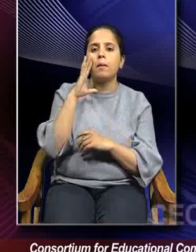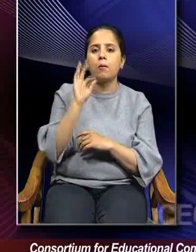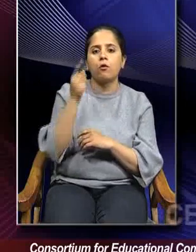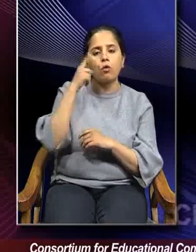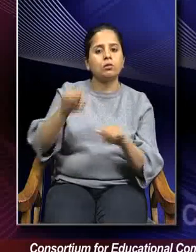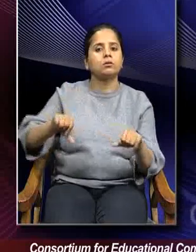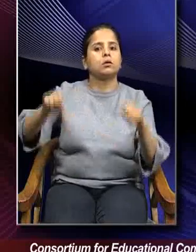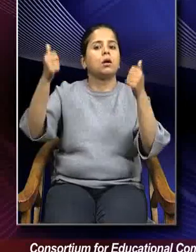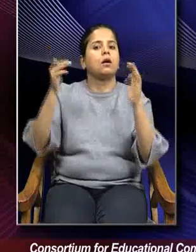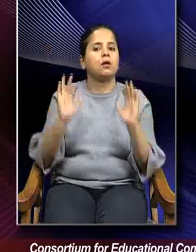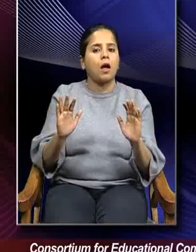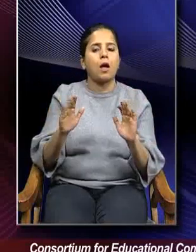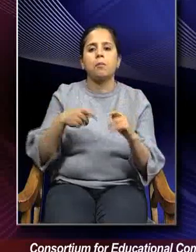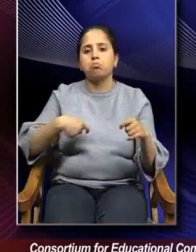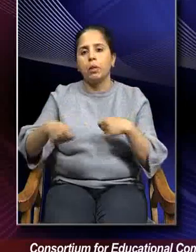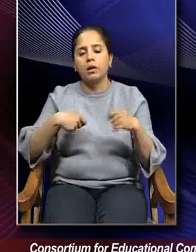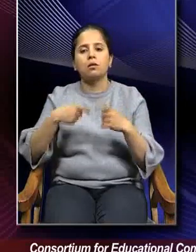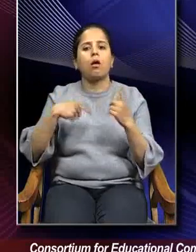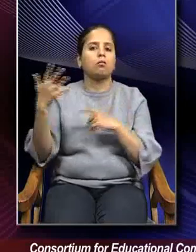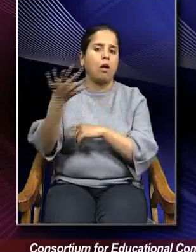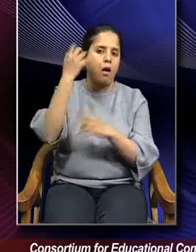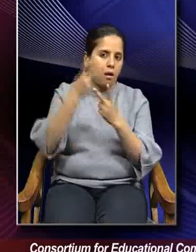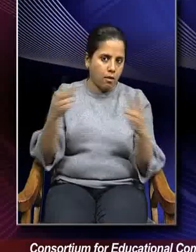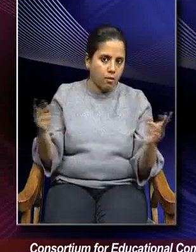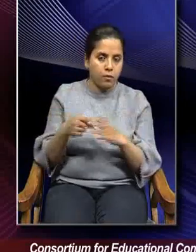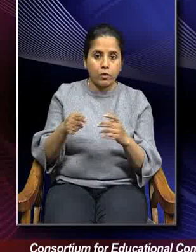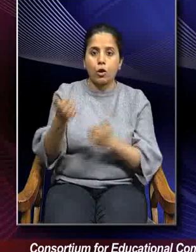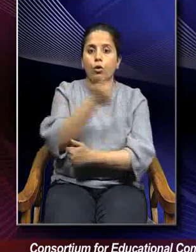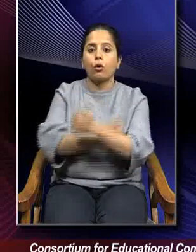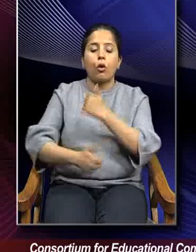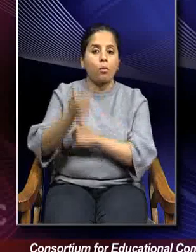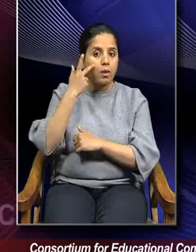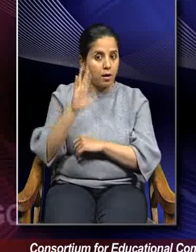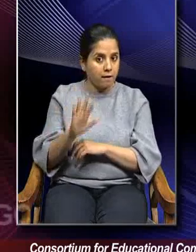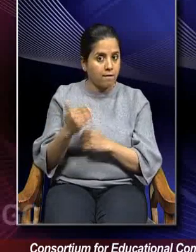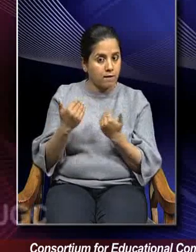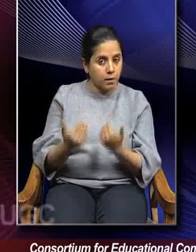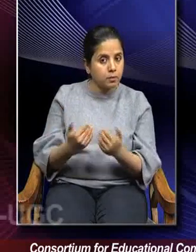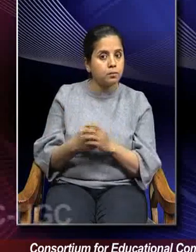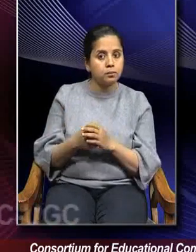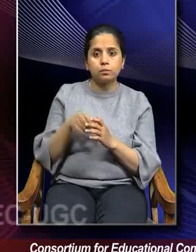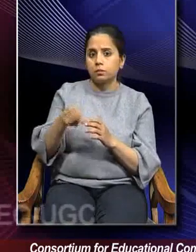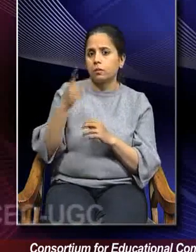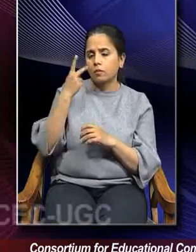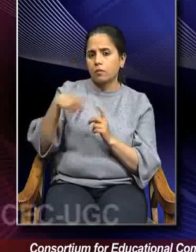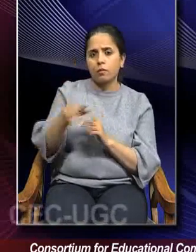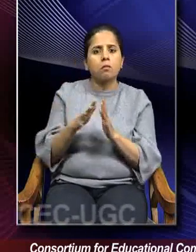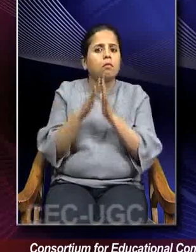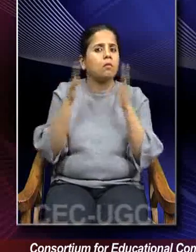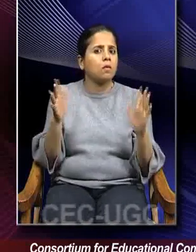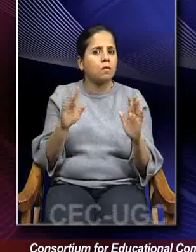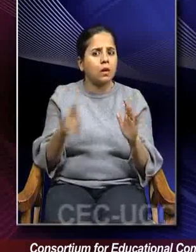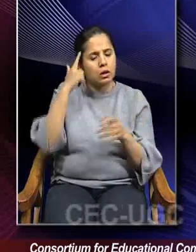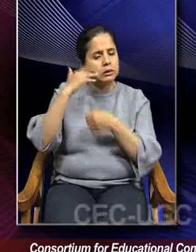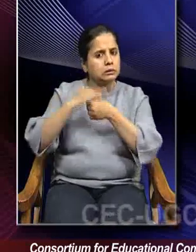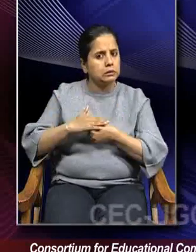the success of business enterprise. So these competencies, they play, you know, great stress